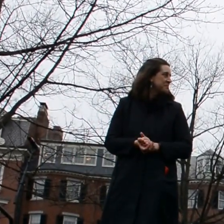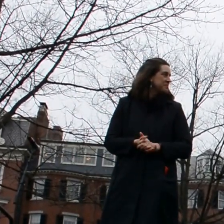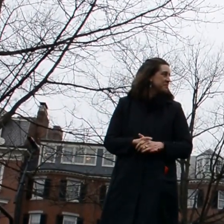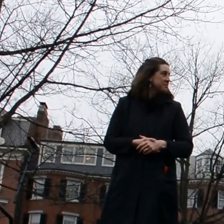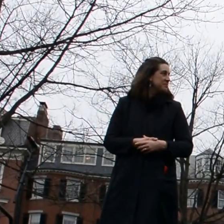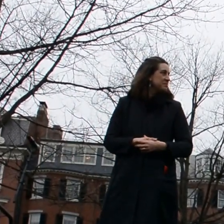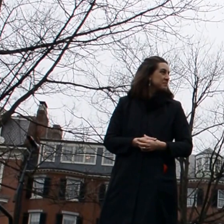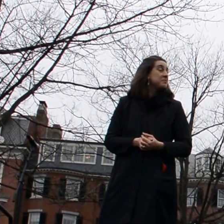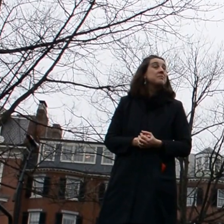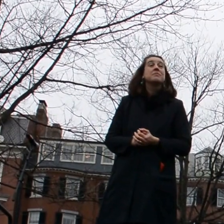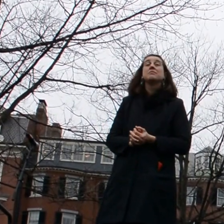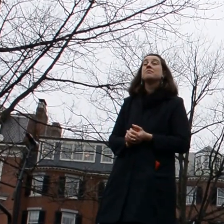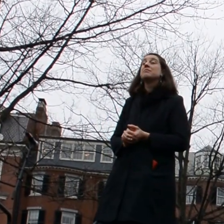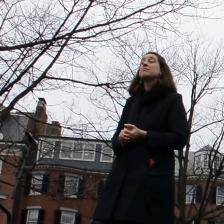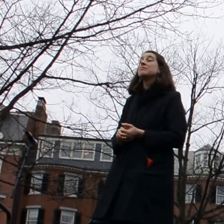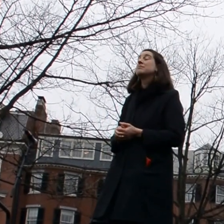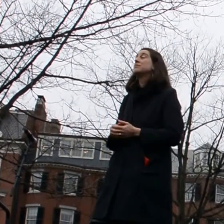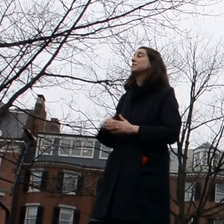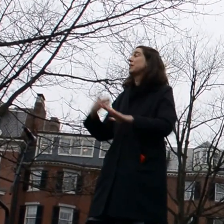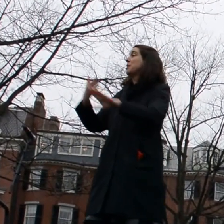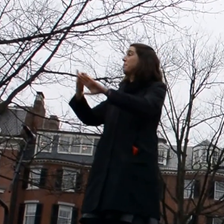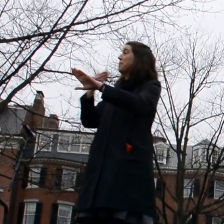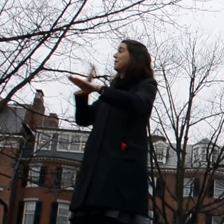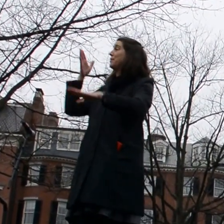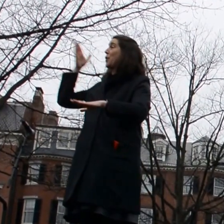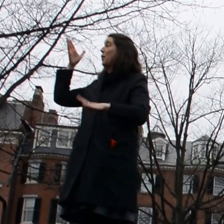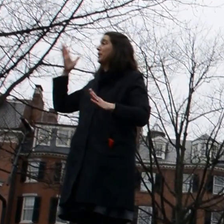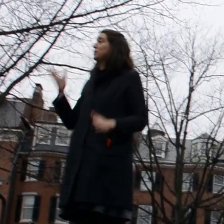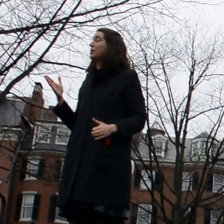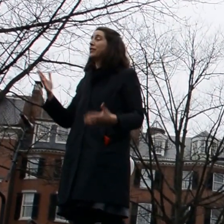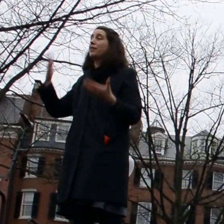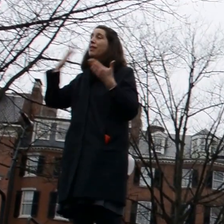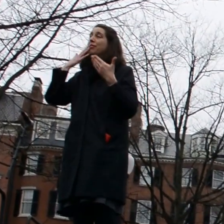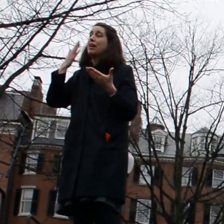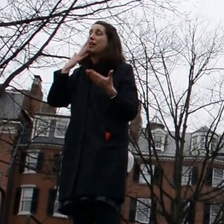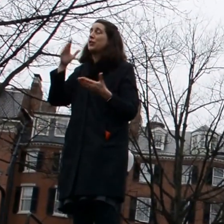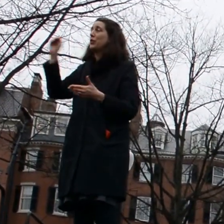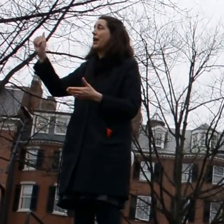Before our next speaker, let's thank the American Sign Language interpreters for working today.